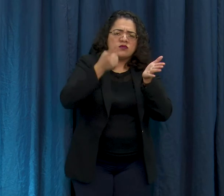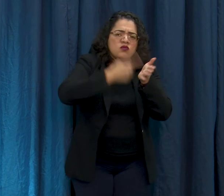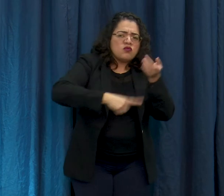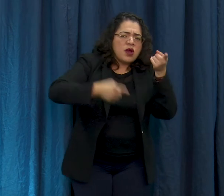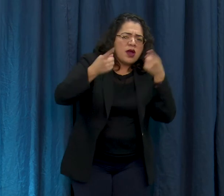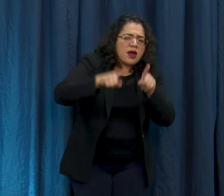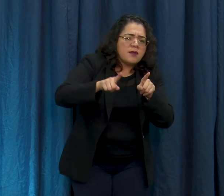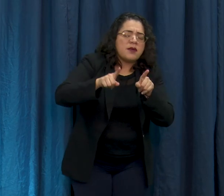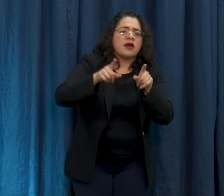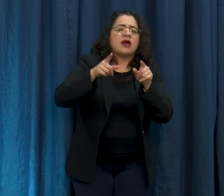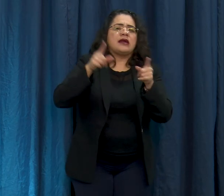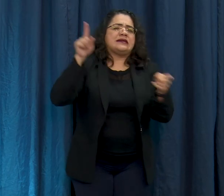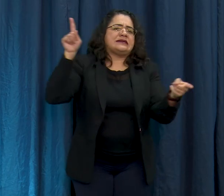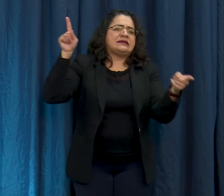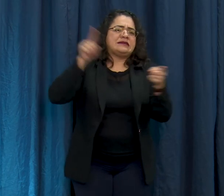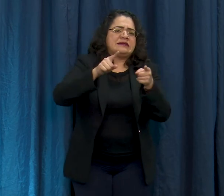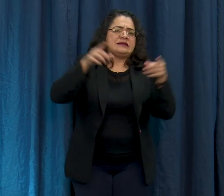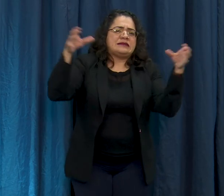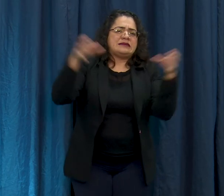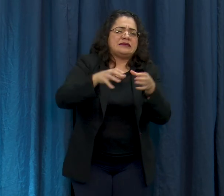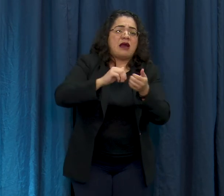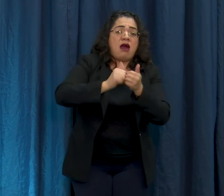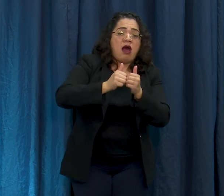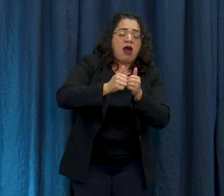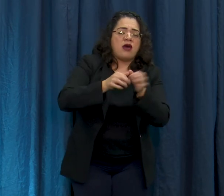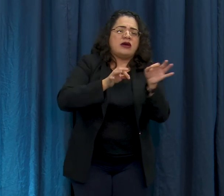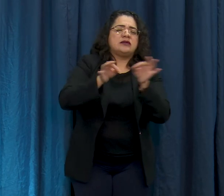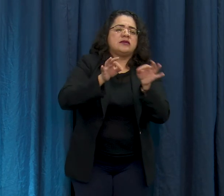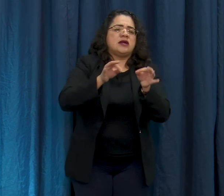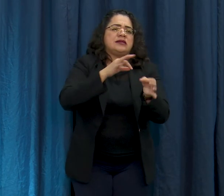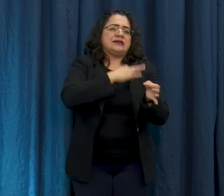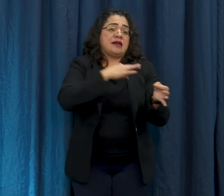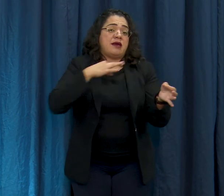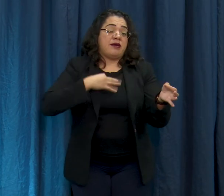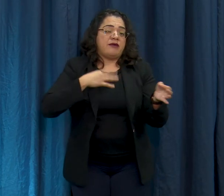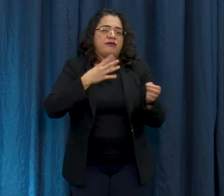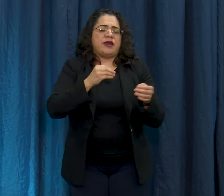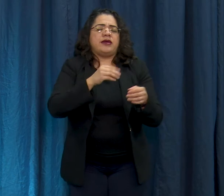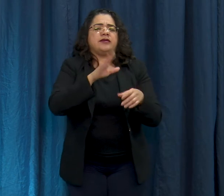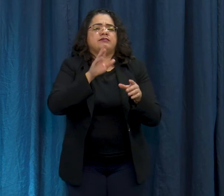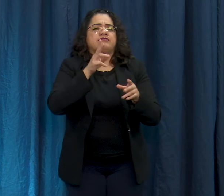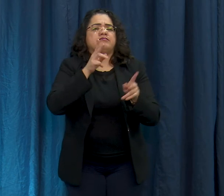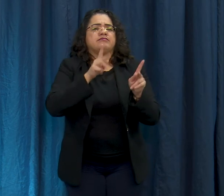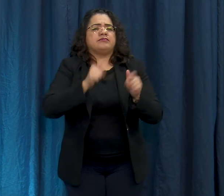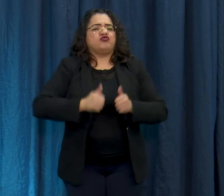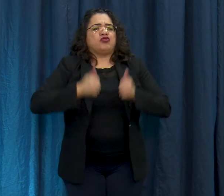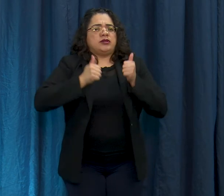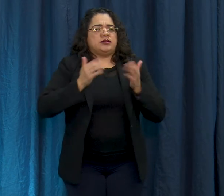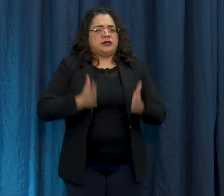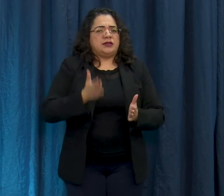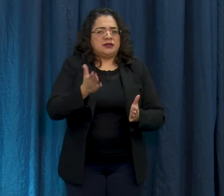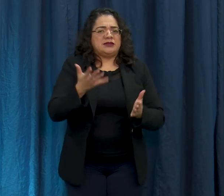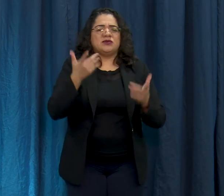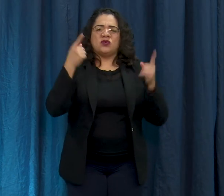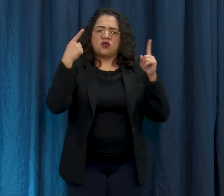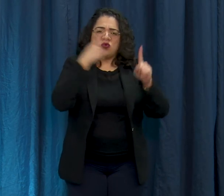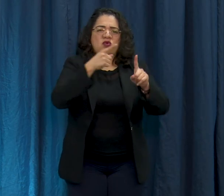contactos y garantizar que se tomen medidas de control de infección para evitar la mayor propagación de este virus.